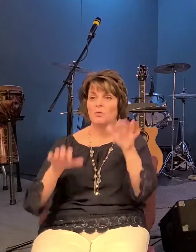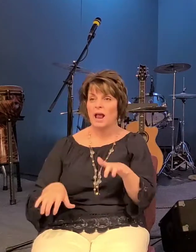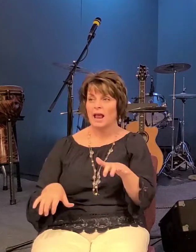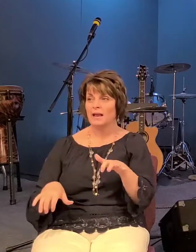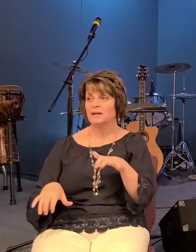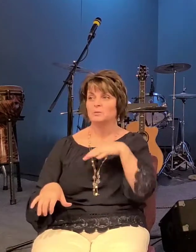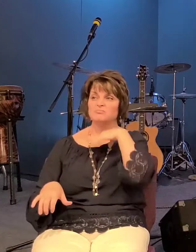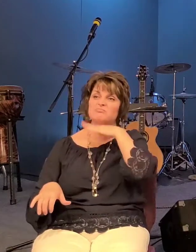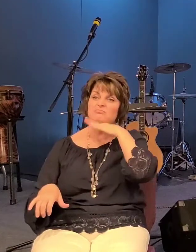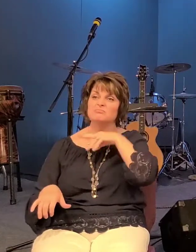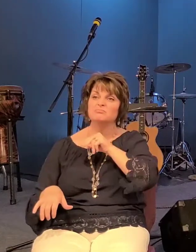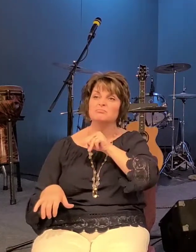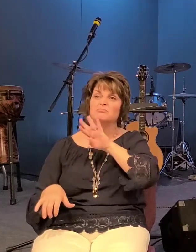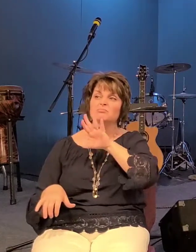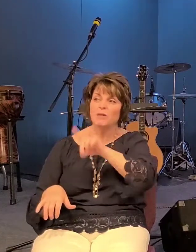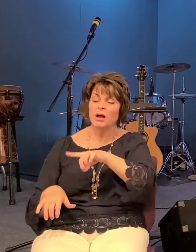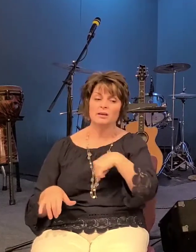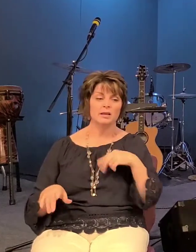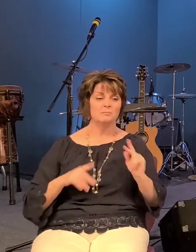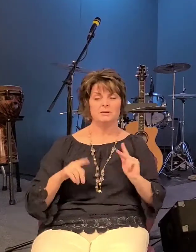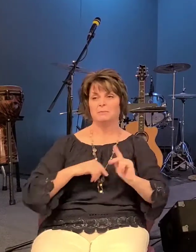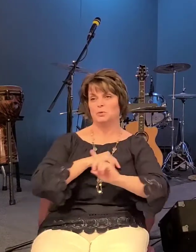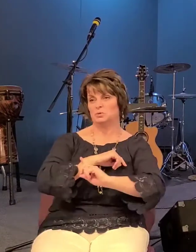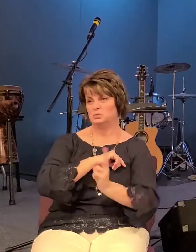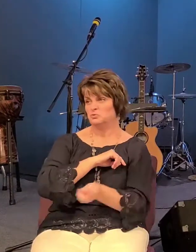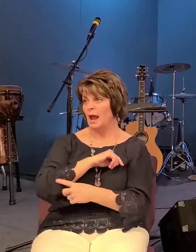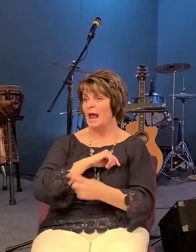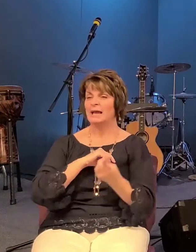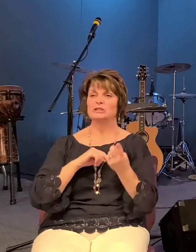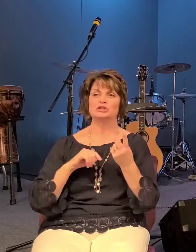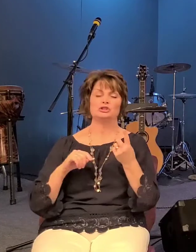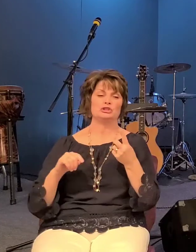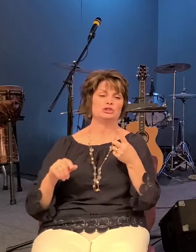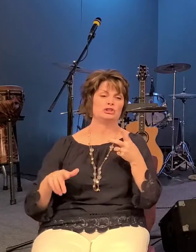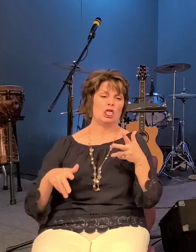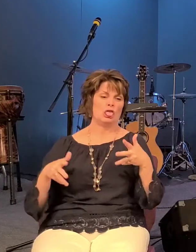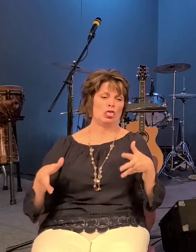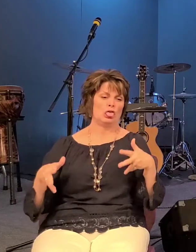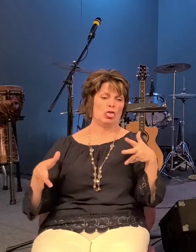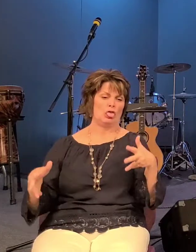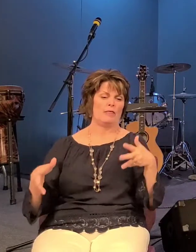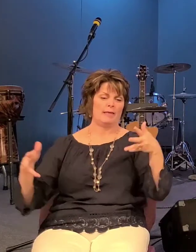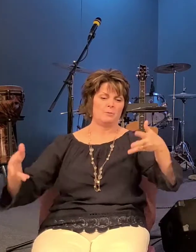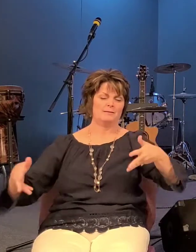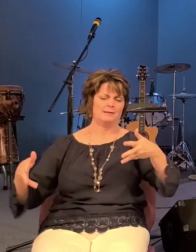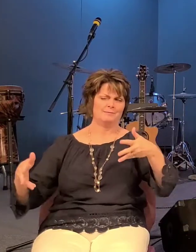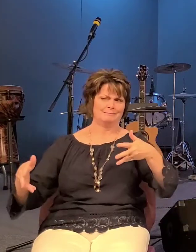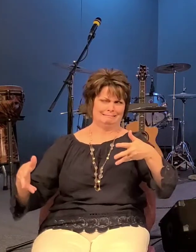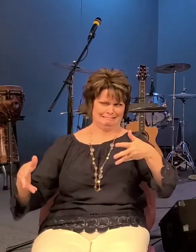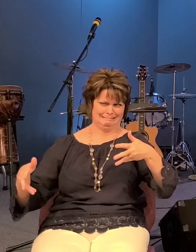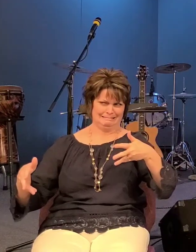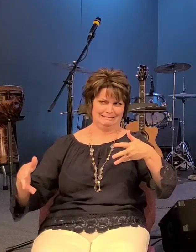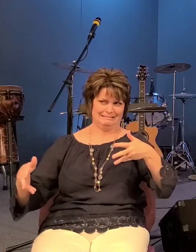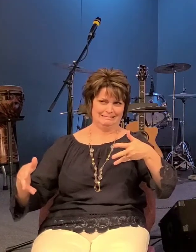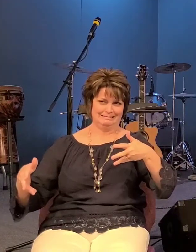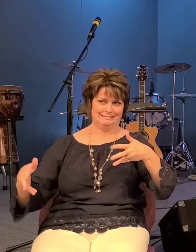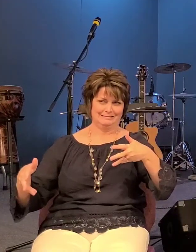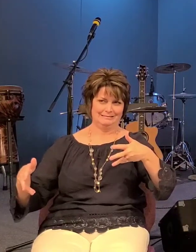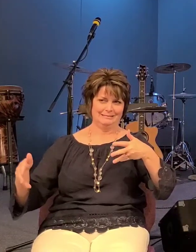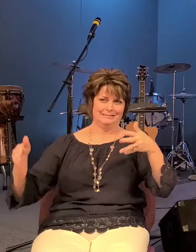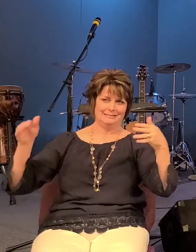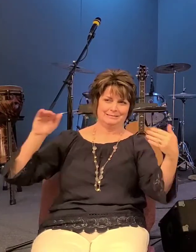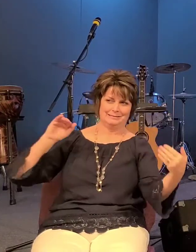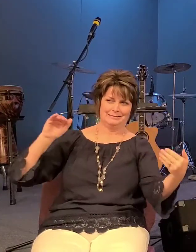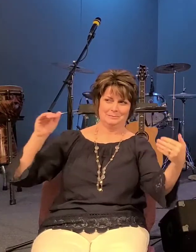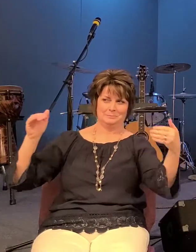there was the trash and all the all the the junk that was left over afterwards can you imagine what it must have been